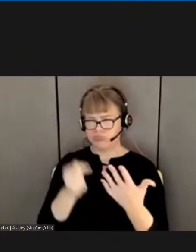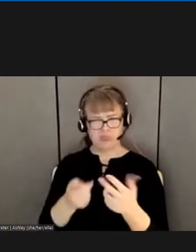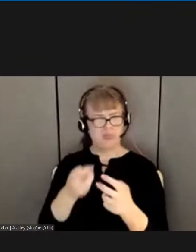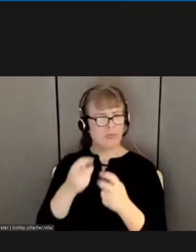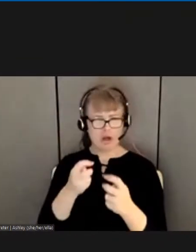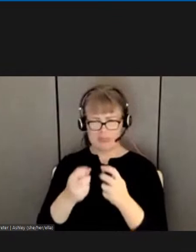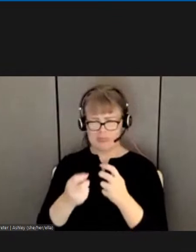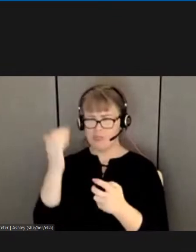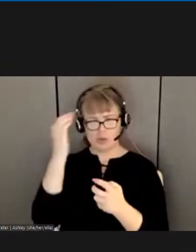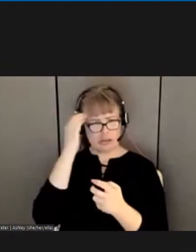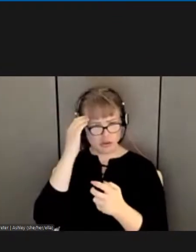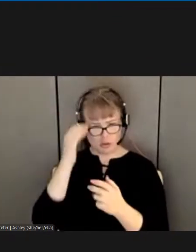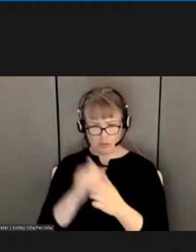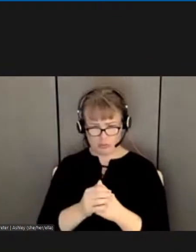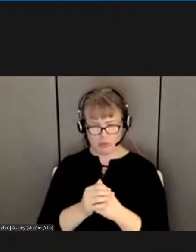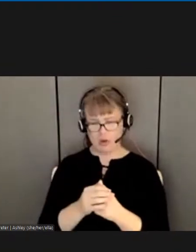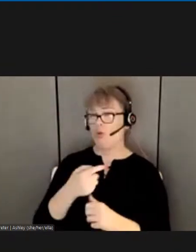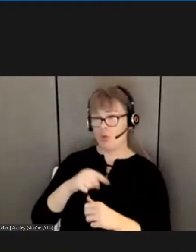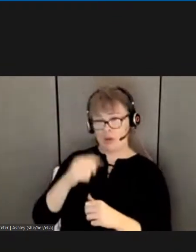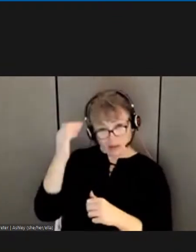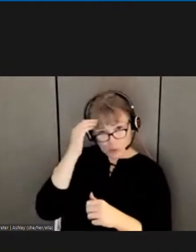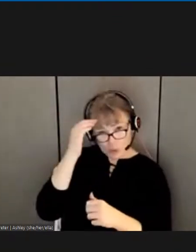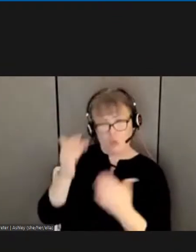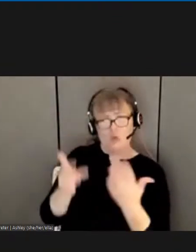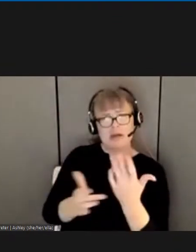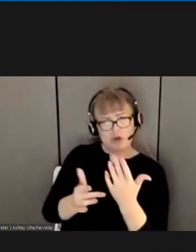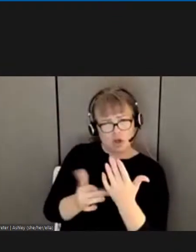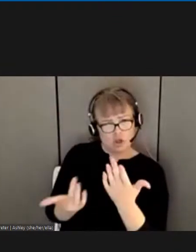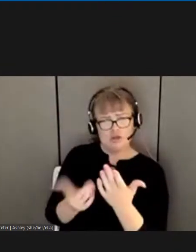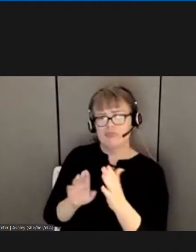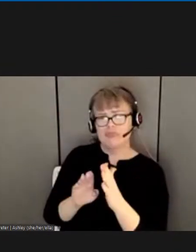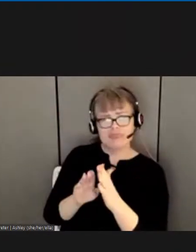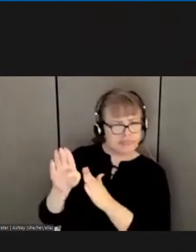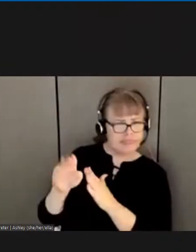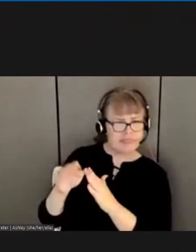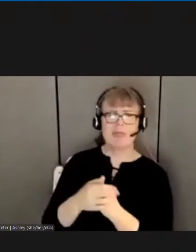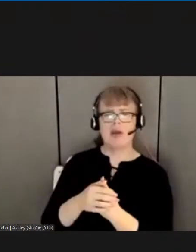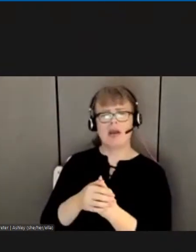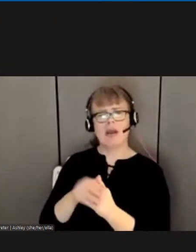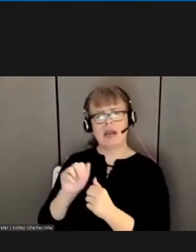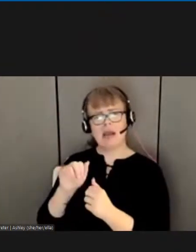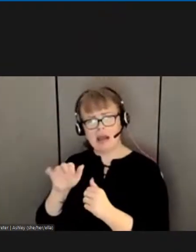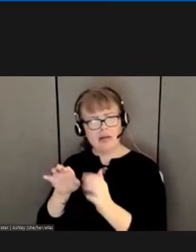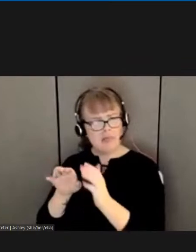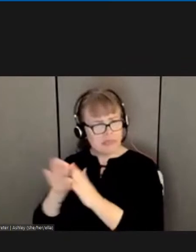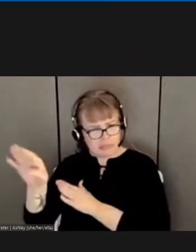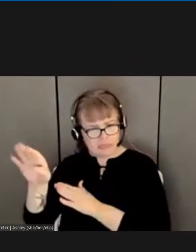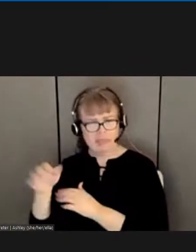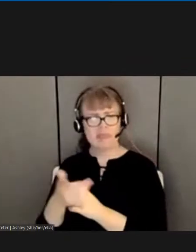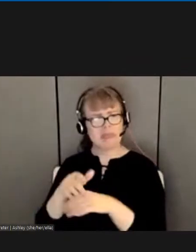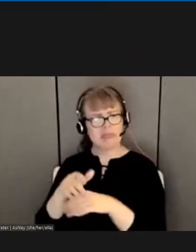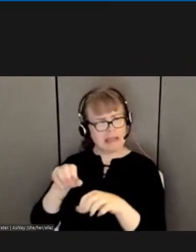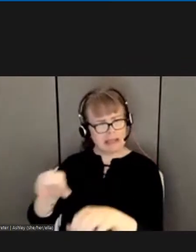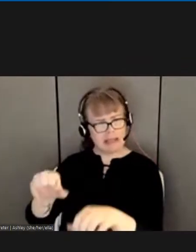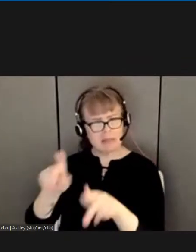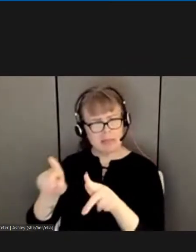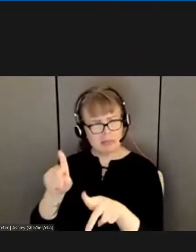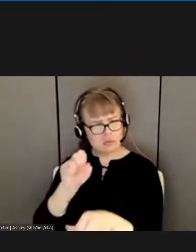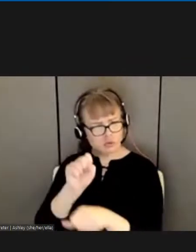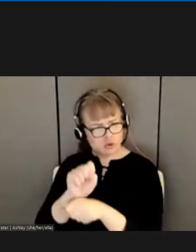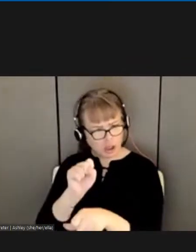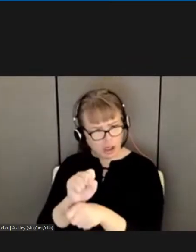what automation is doing. We also know what technology is doing. So I'm saying all this to say we have been